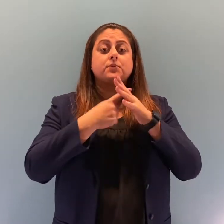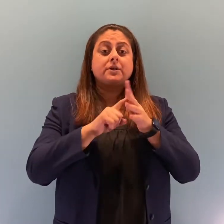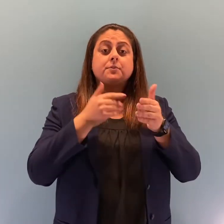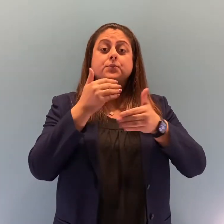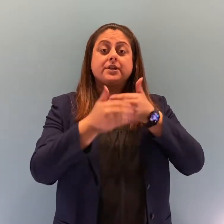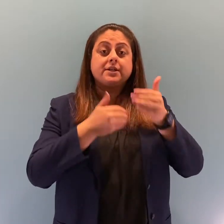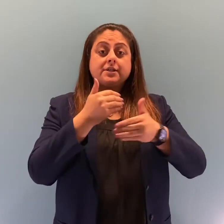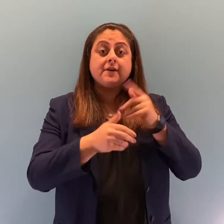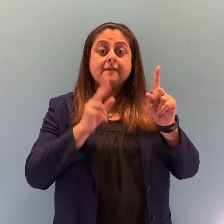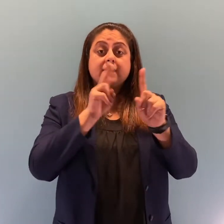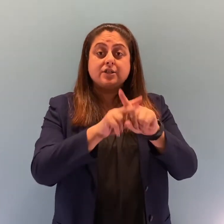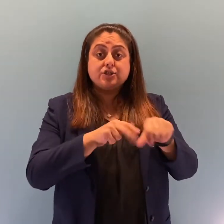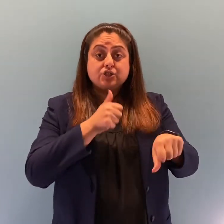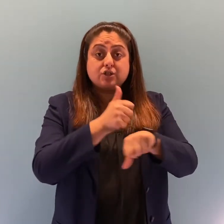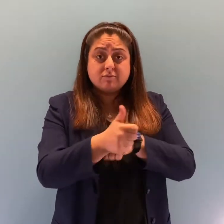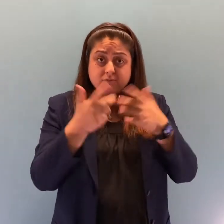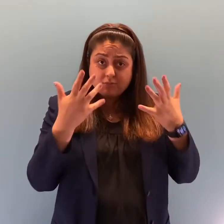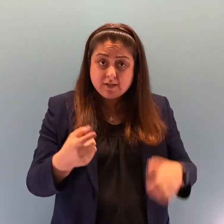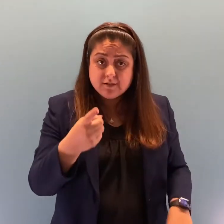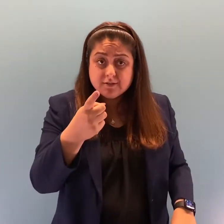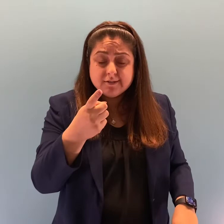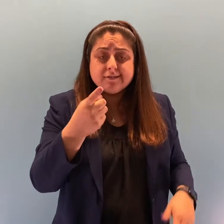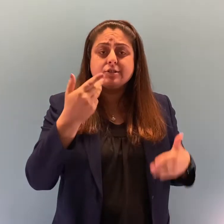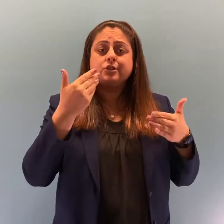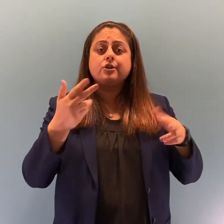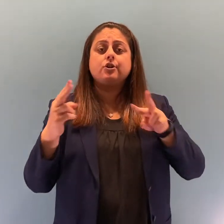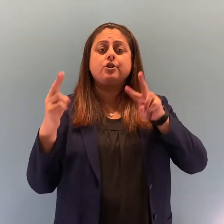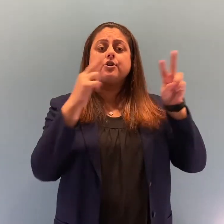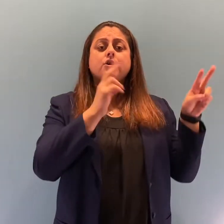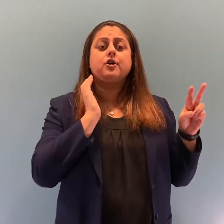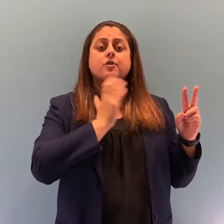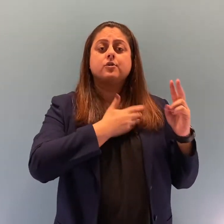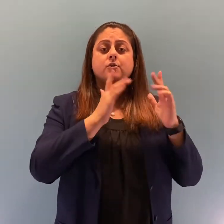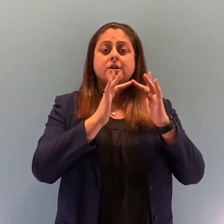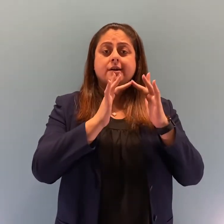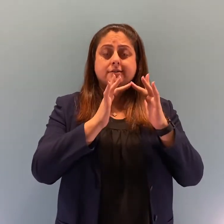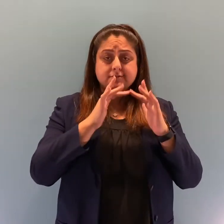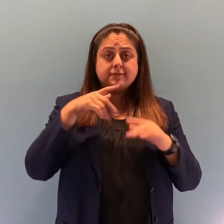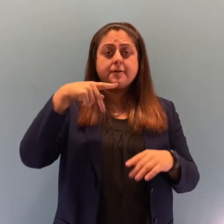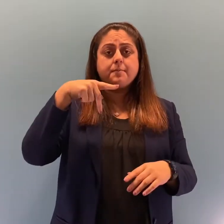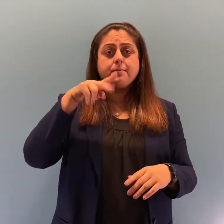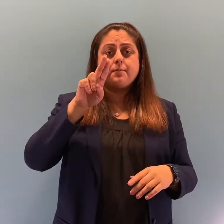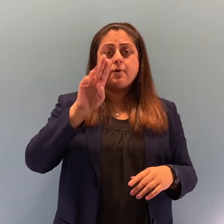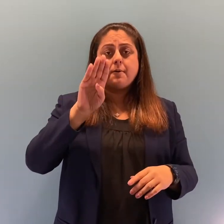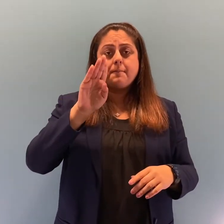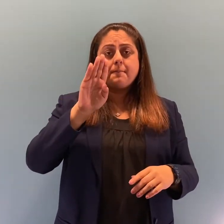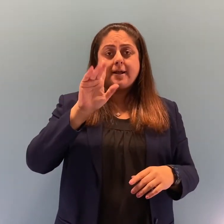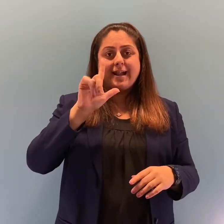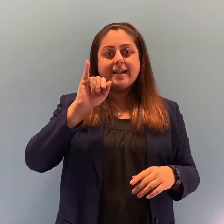If you would like to begin the process of filing a charge, go to our online public portal or P-U-B-L-I-C-P-O-R